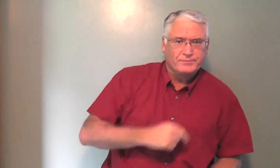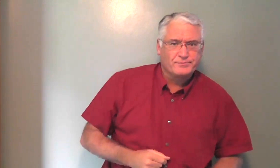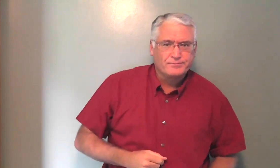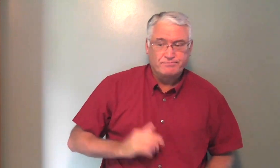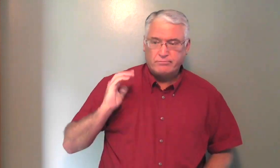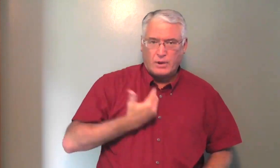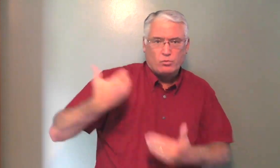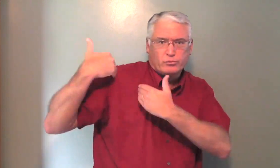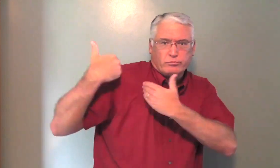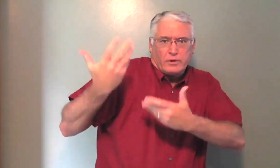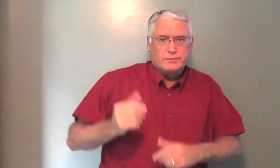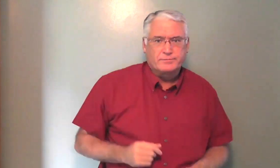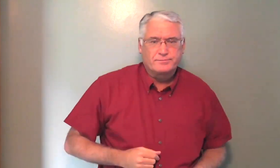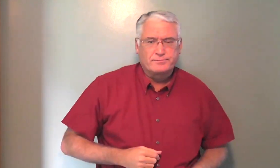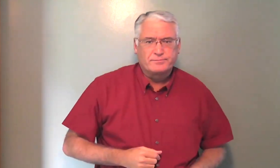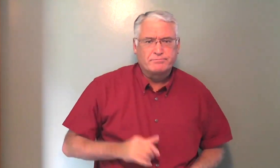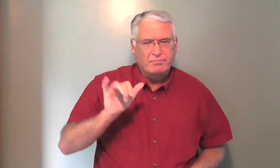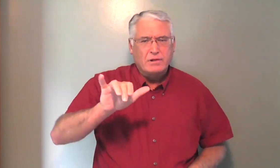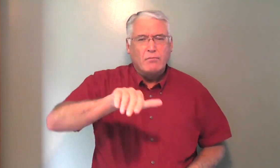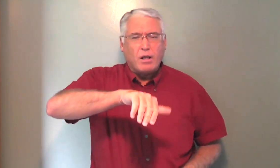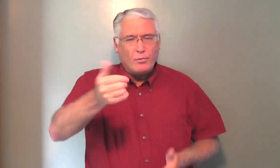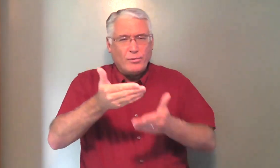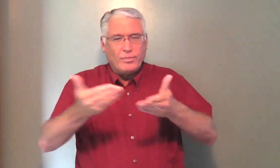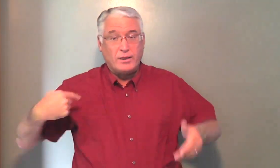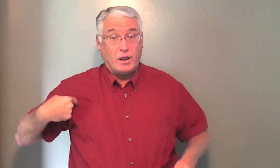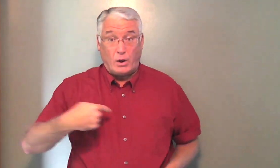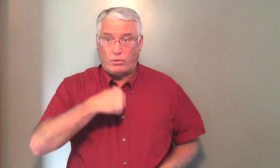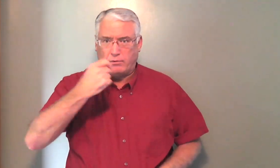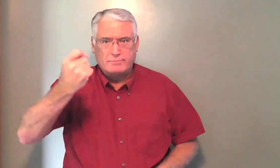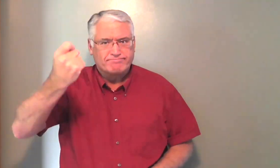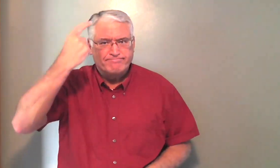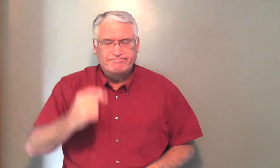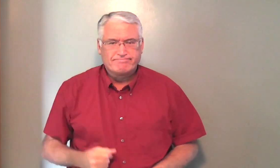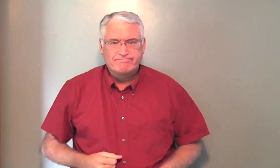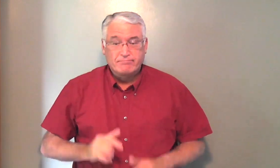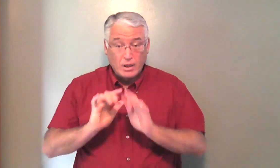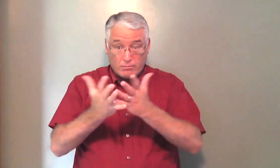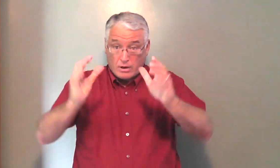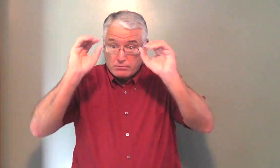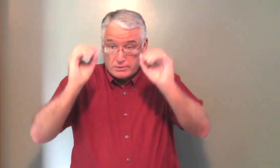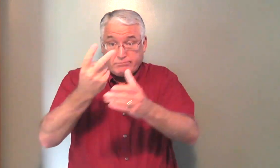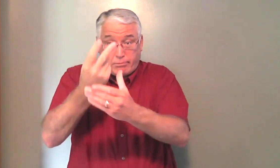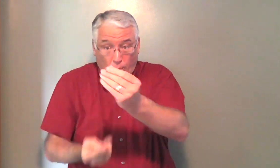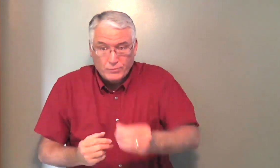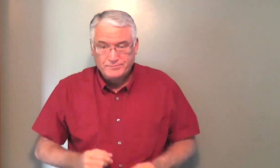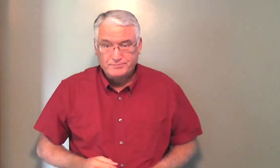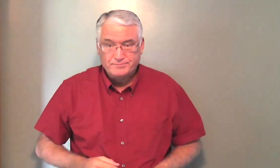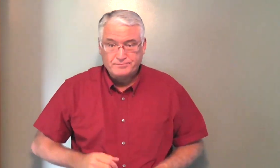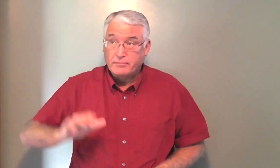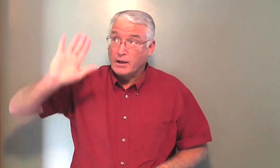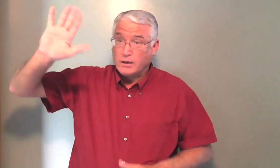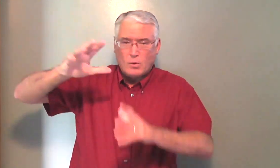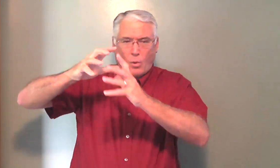God will judge us. That's our human responsibility. That's another thing that we don't understand. The Bible teaches both.